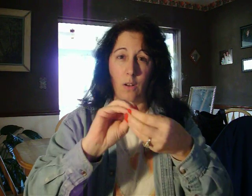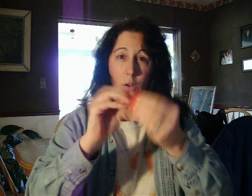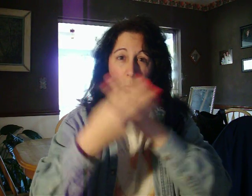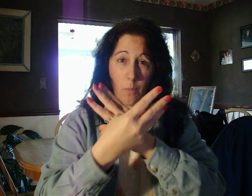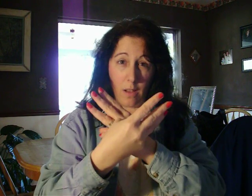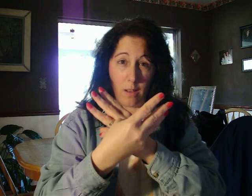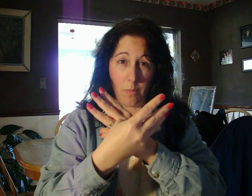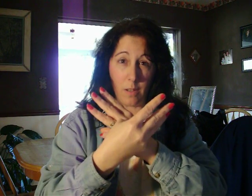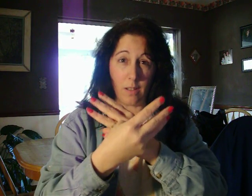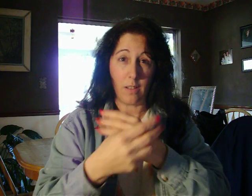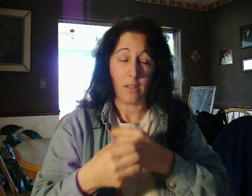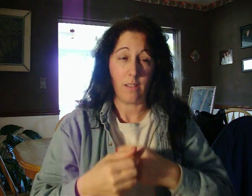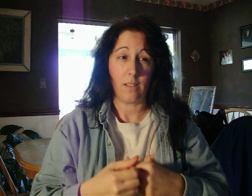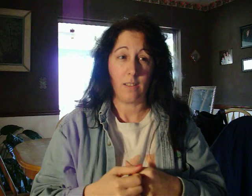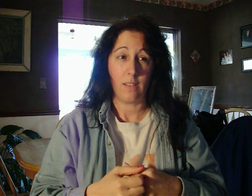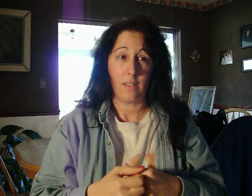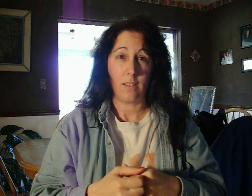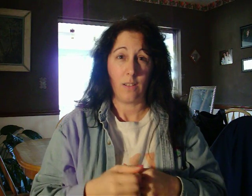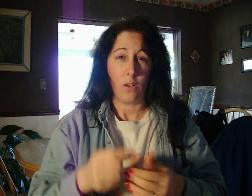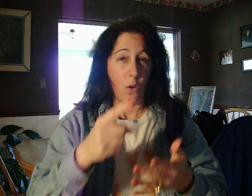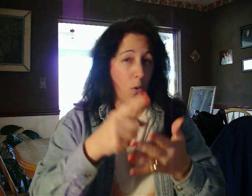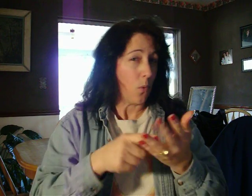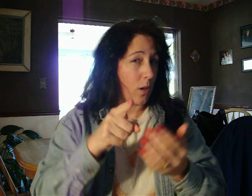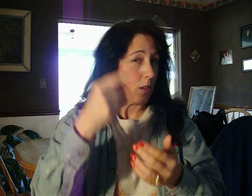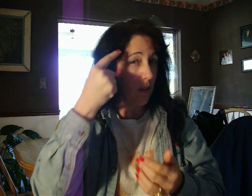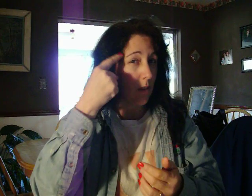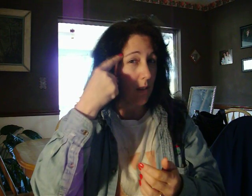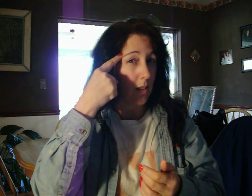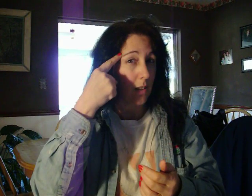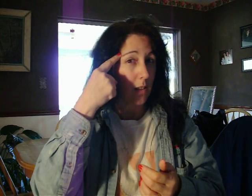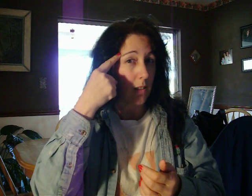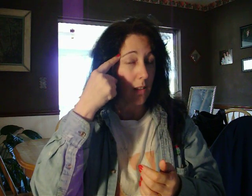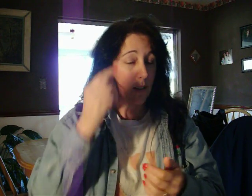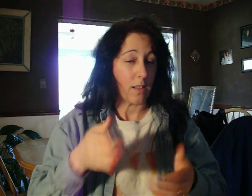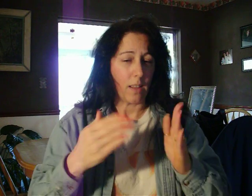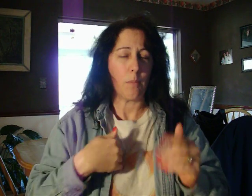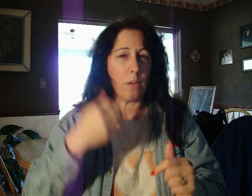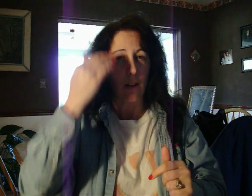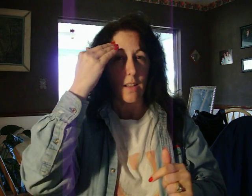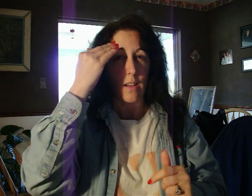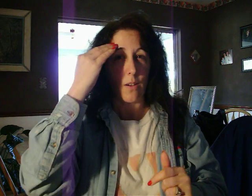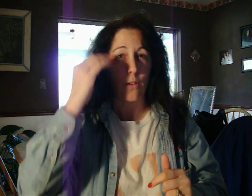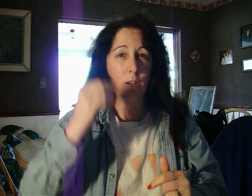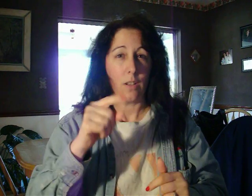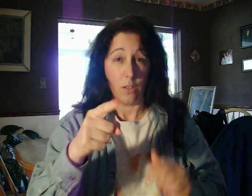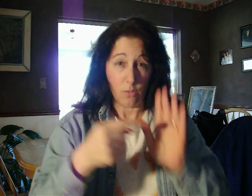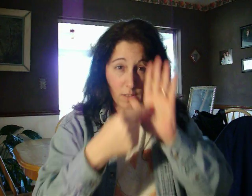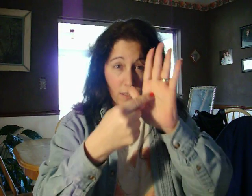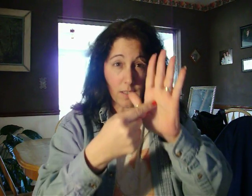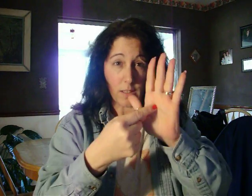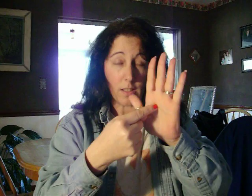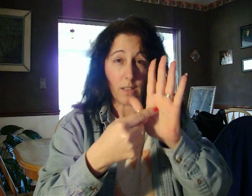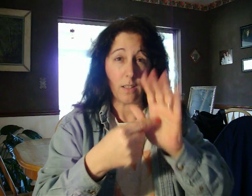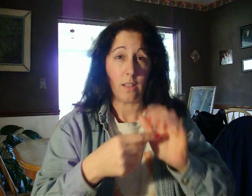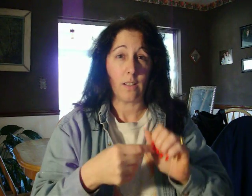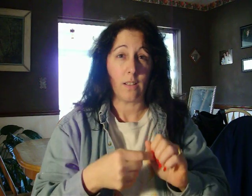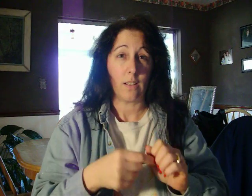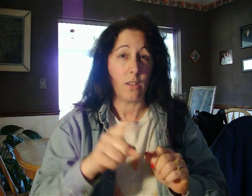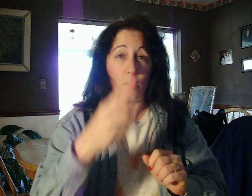That's 877-90-STUDY or visit theghoststudy.com. Join the news channel line all the way back.